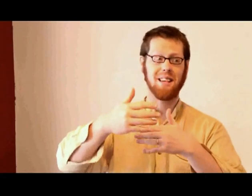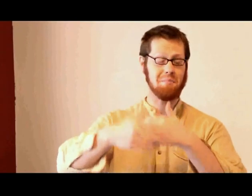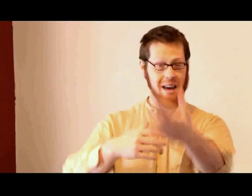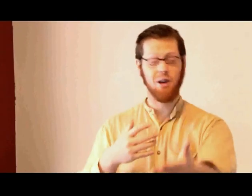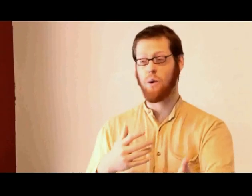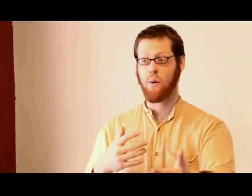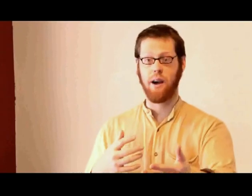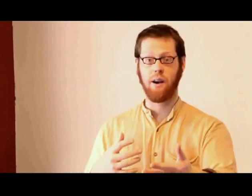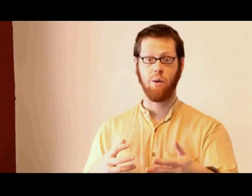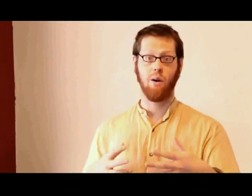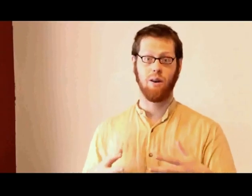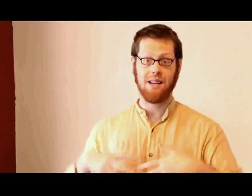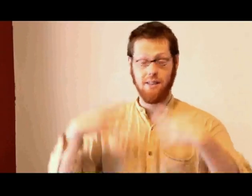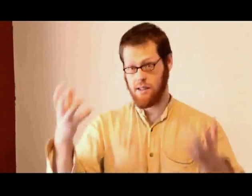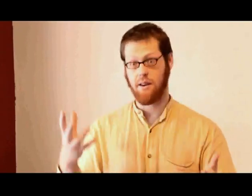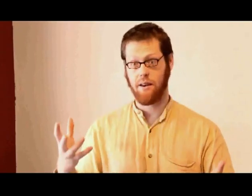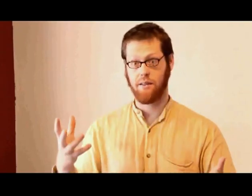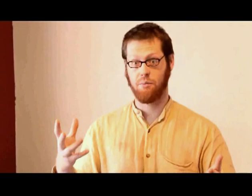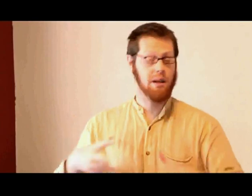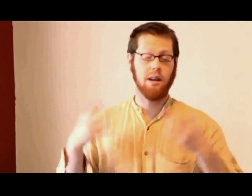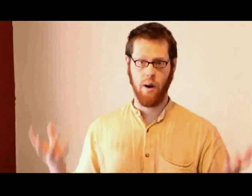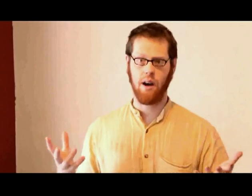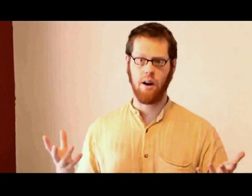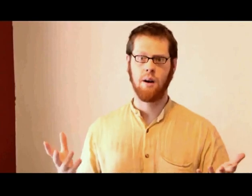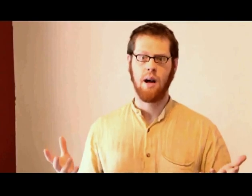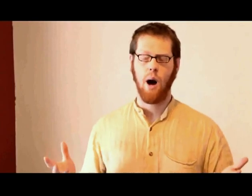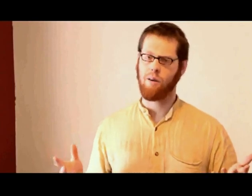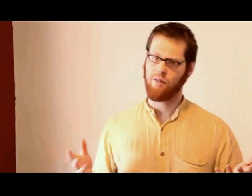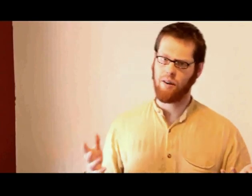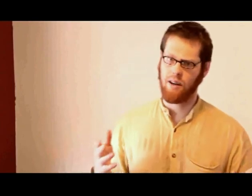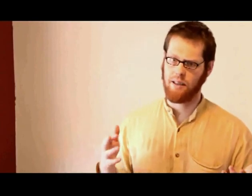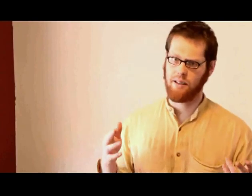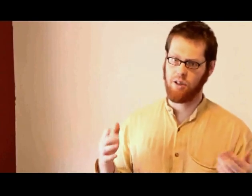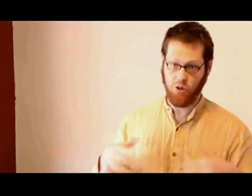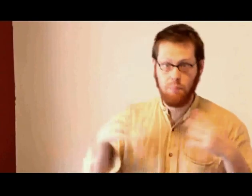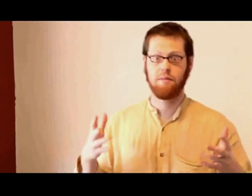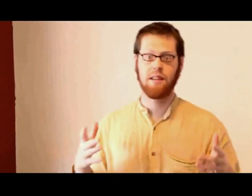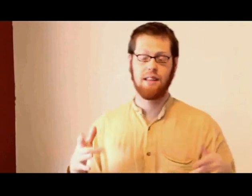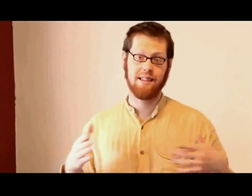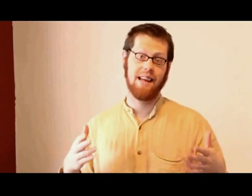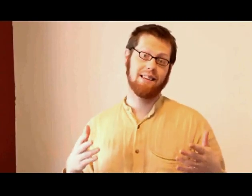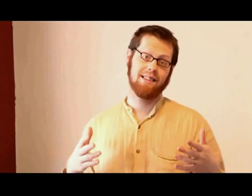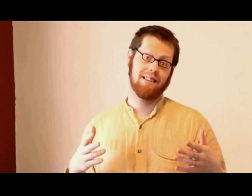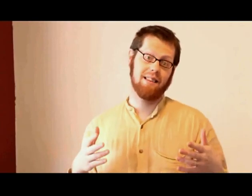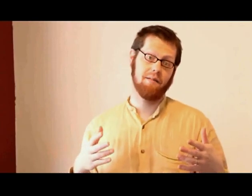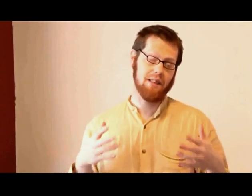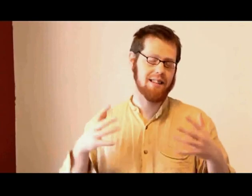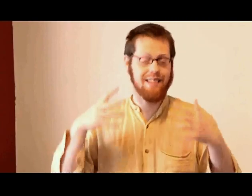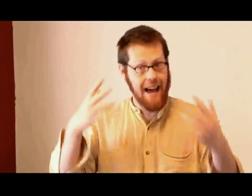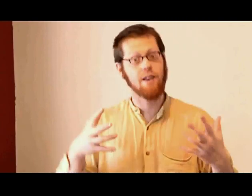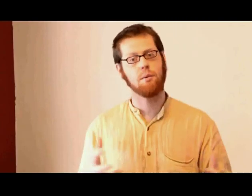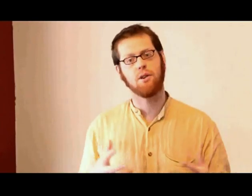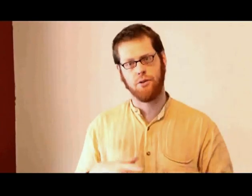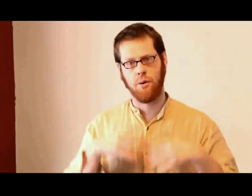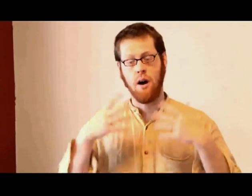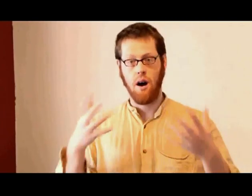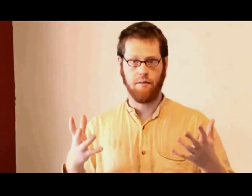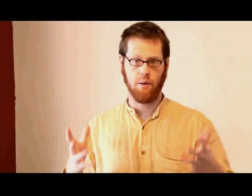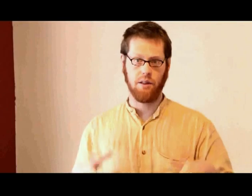things make you a Quaker or are necessary to be a Quaker. However, descriptively, these things tend to be true of folks